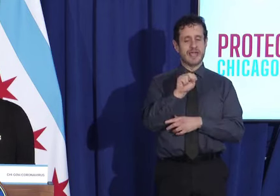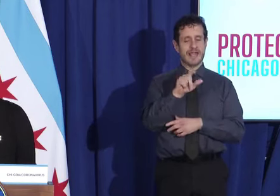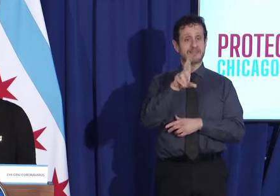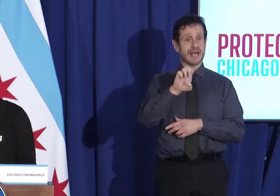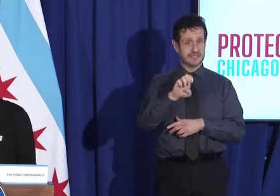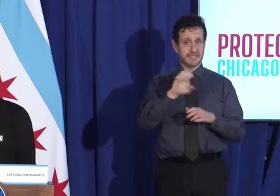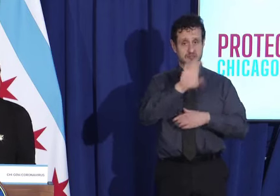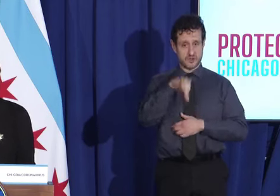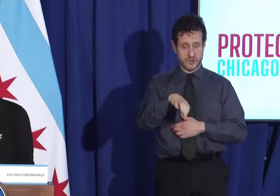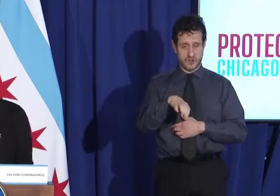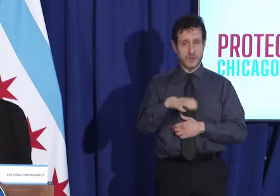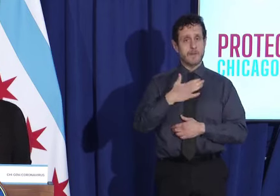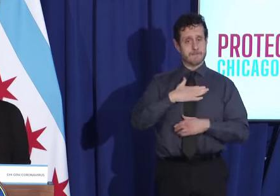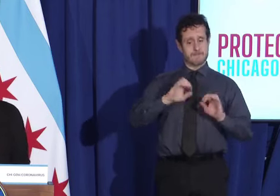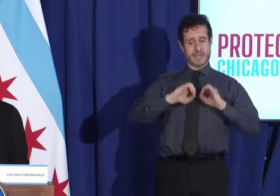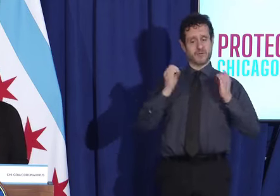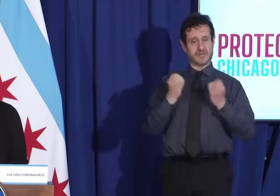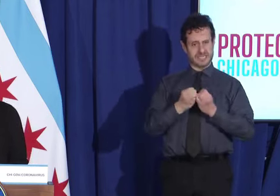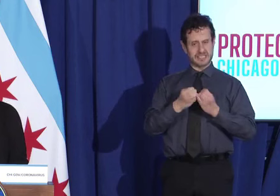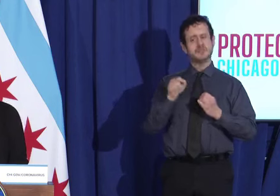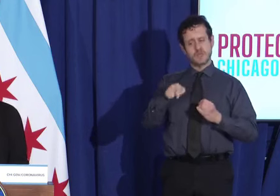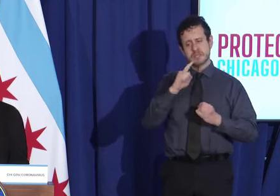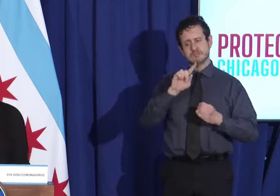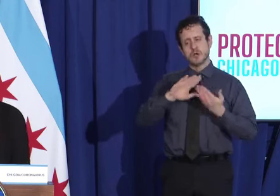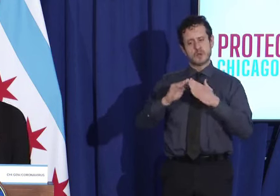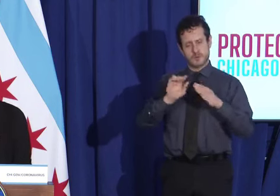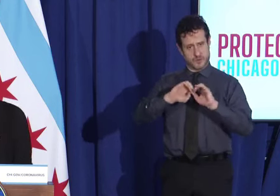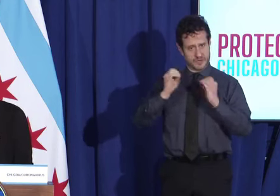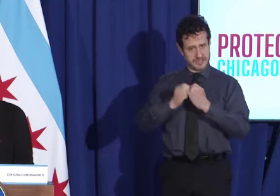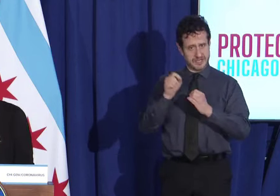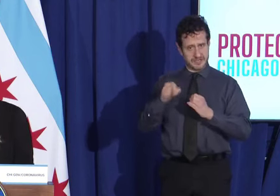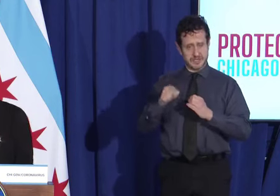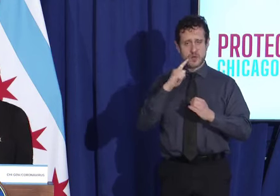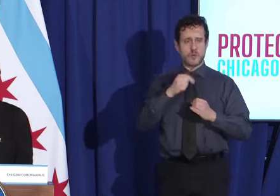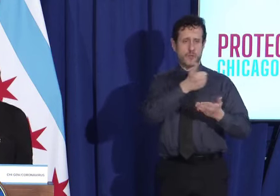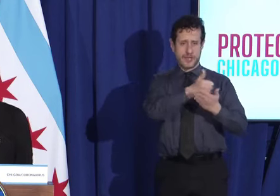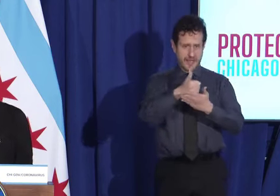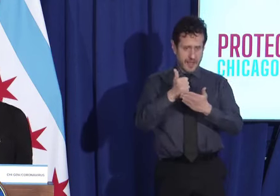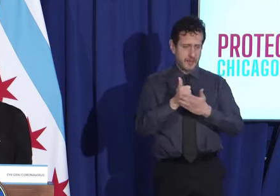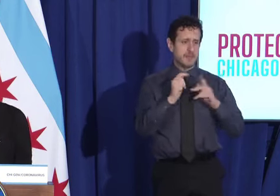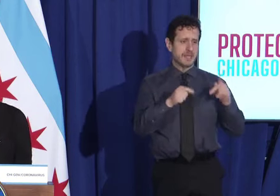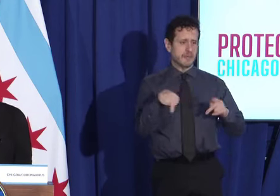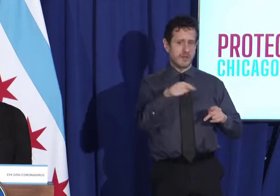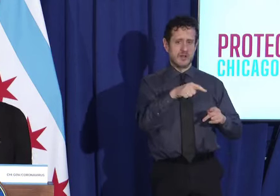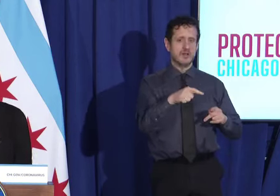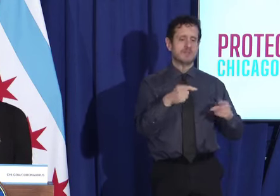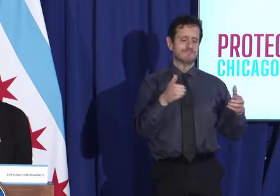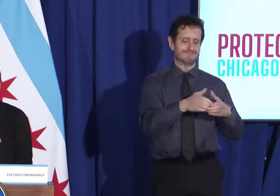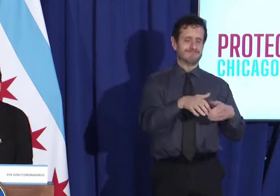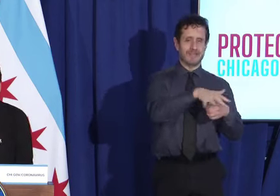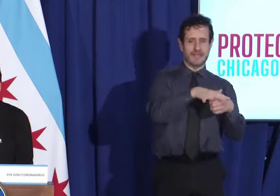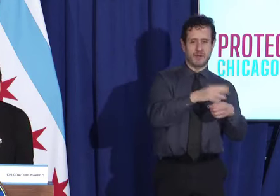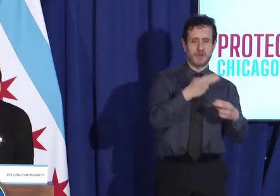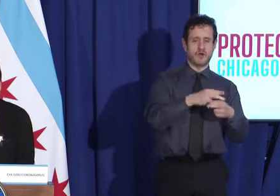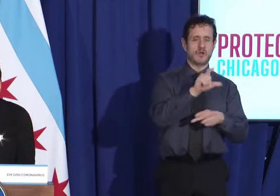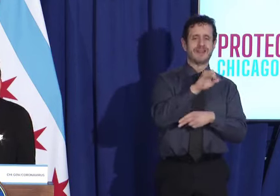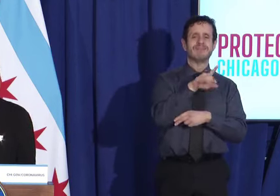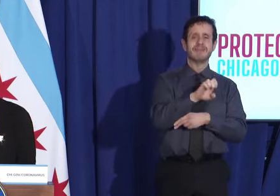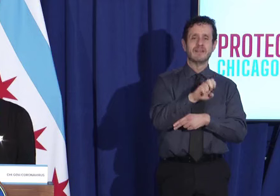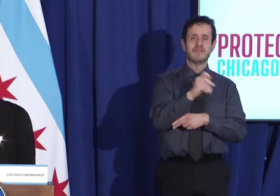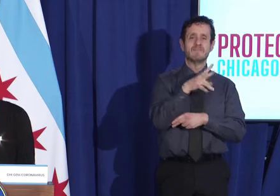Enlace Chicago is a community-based organization serving the needs and interests of the Little Village community members.